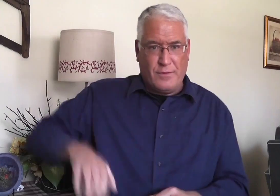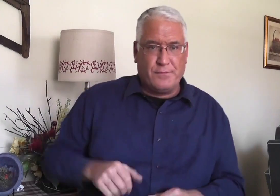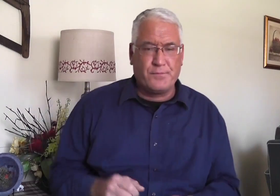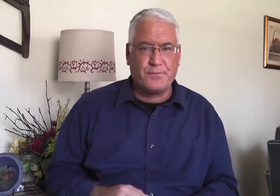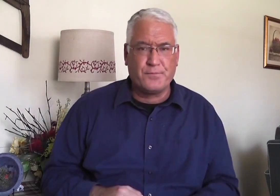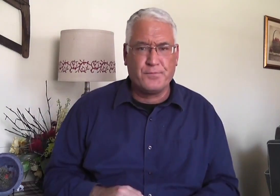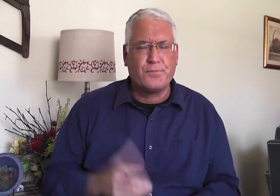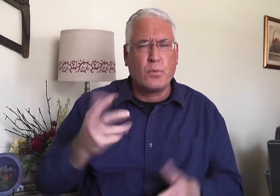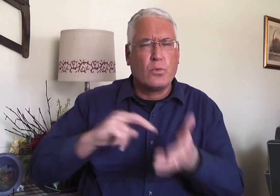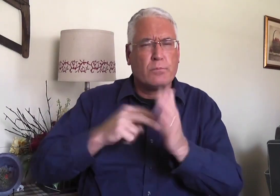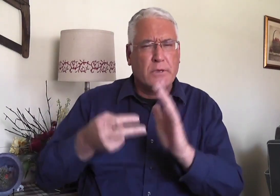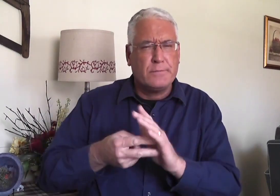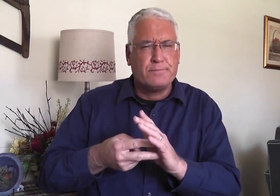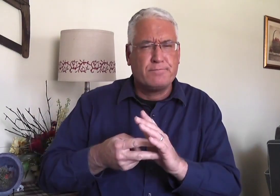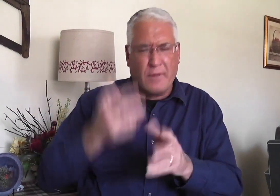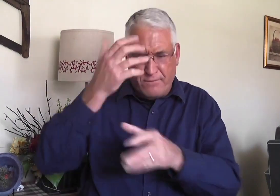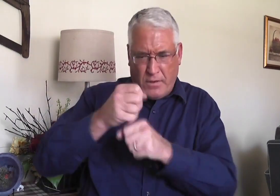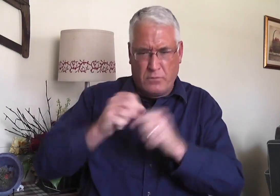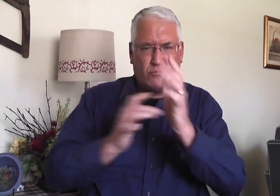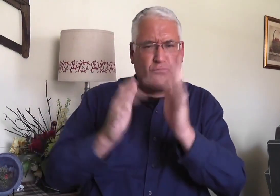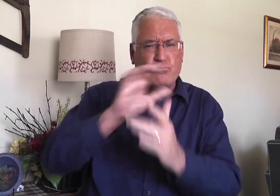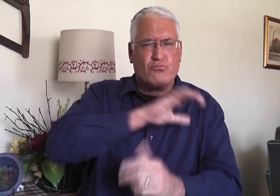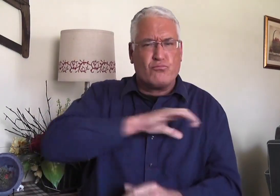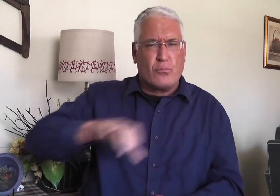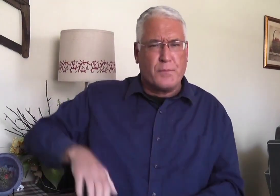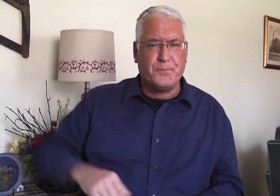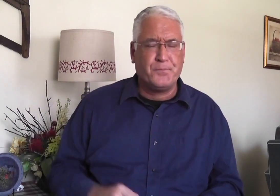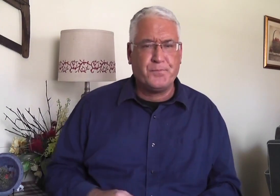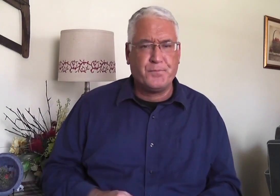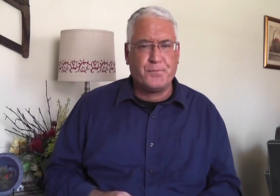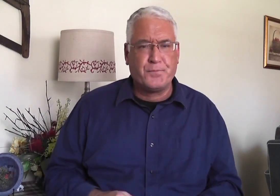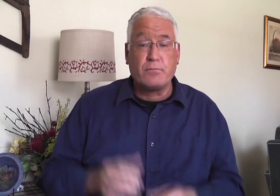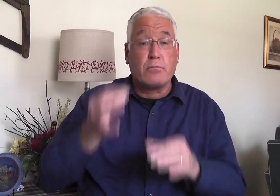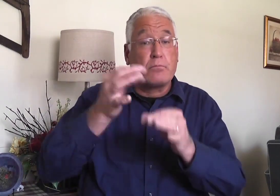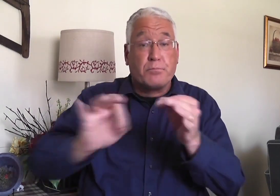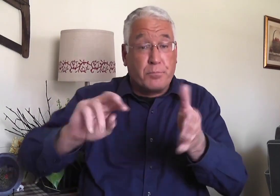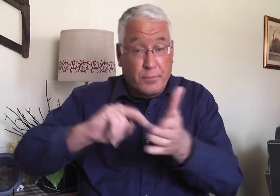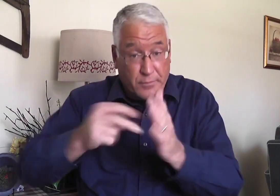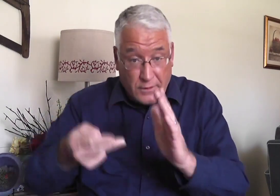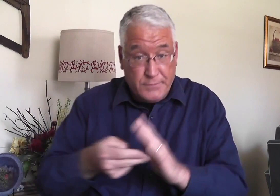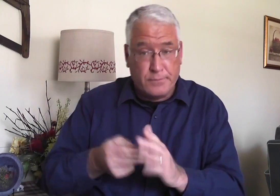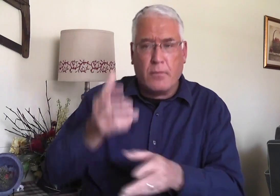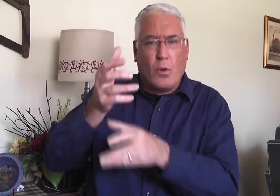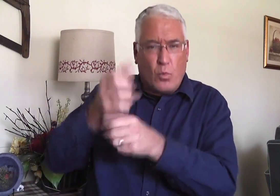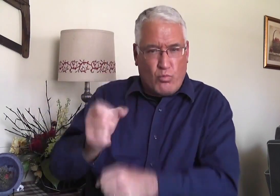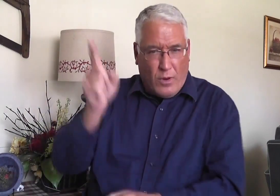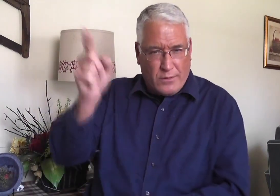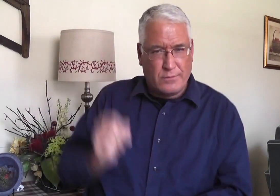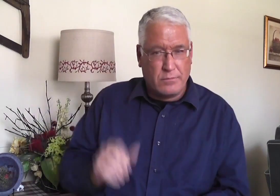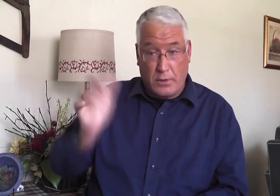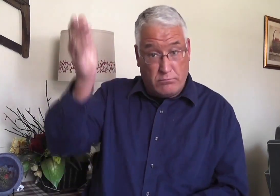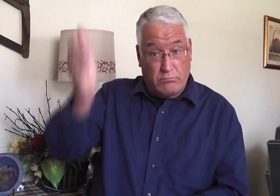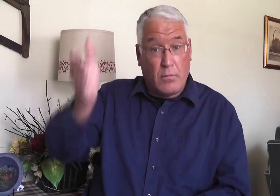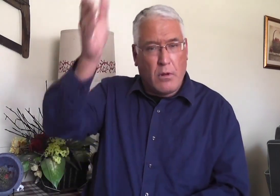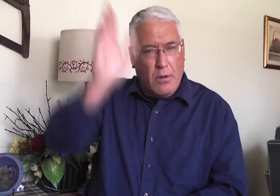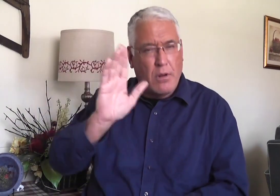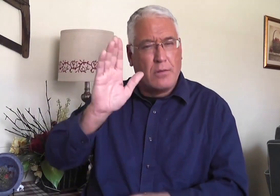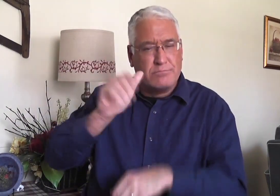The gospel of Jesus Christ. What does it mean to believe in Jesus Christ? Simply, it means to trust